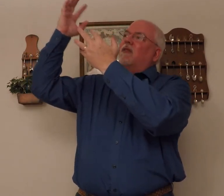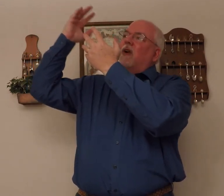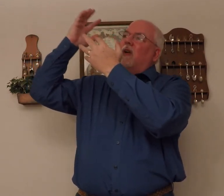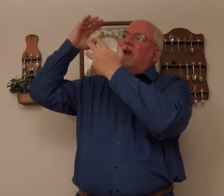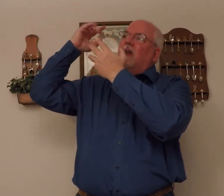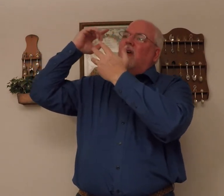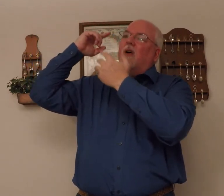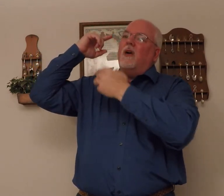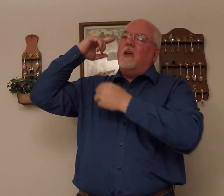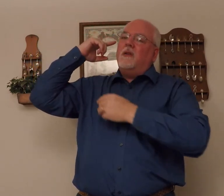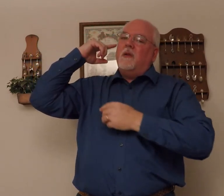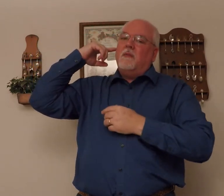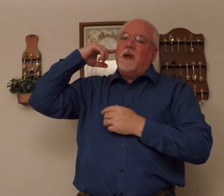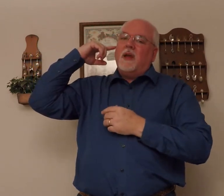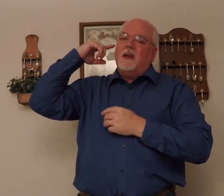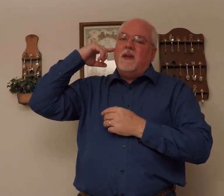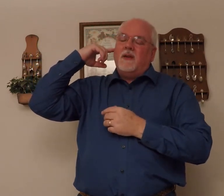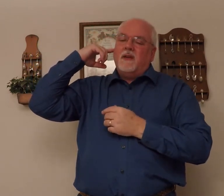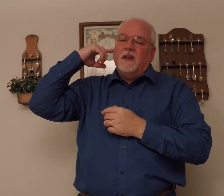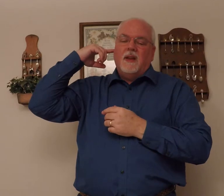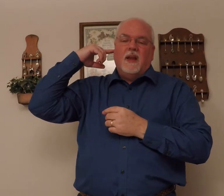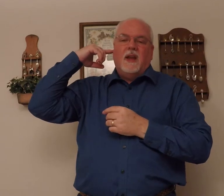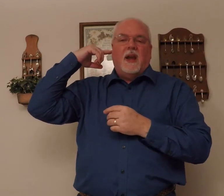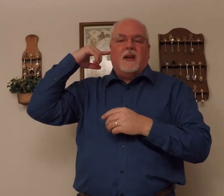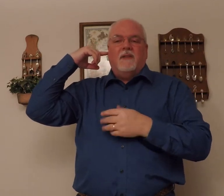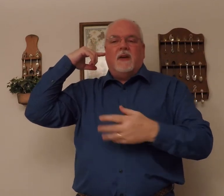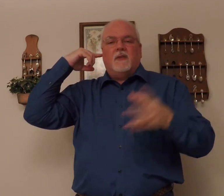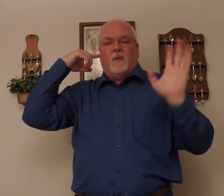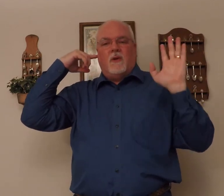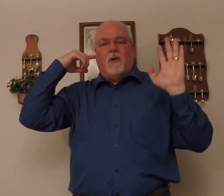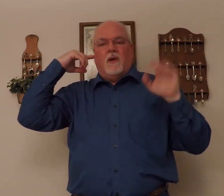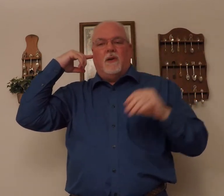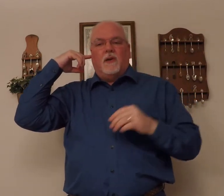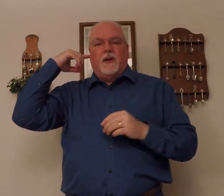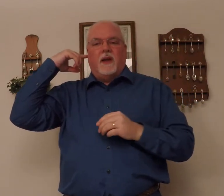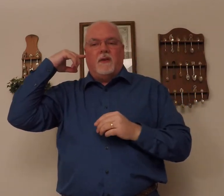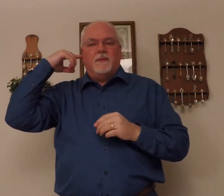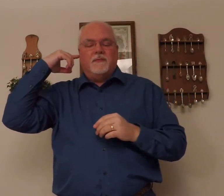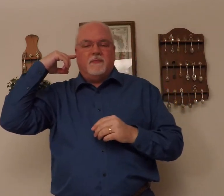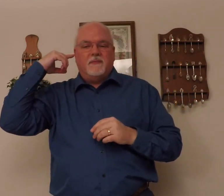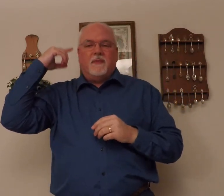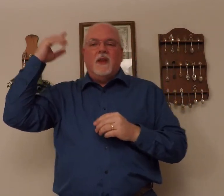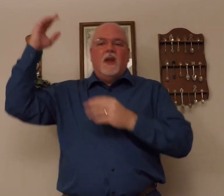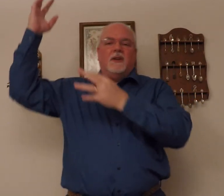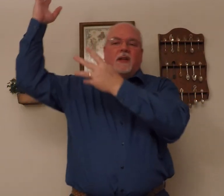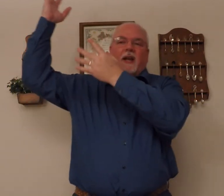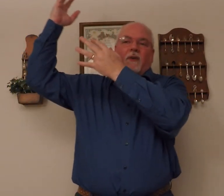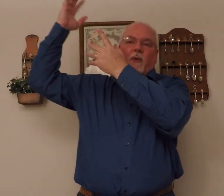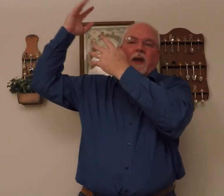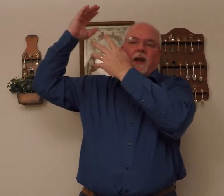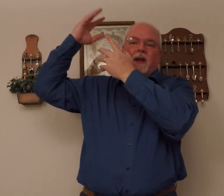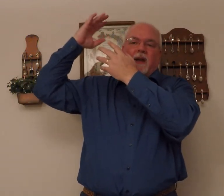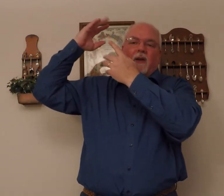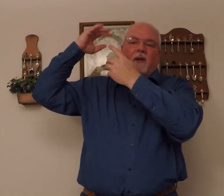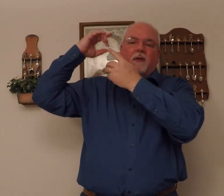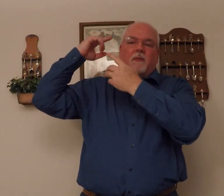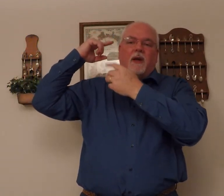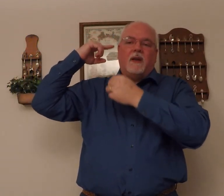falling on my ear. I leave out the word on altogether, just kind of raining on my